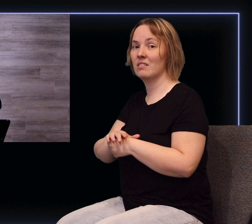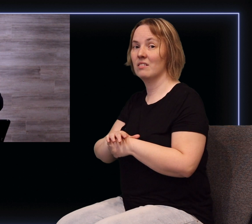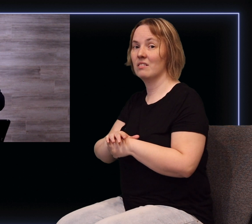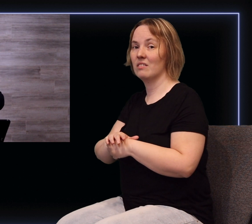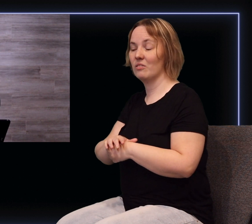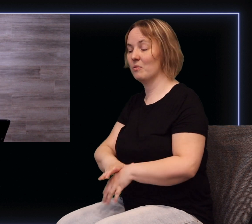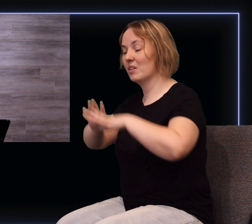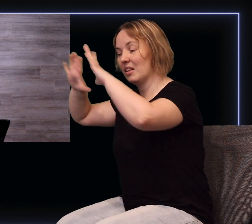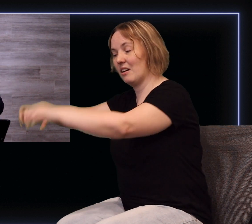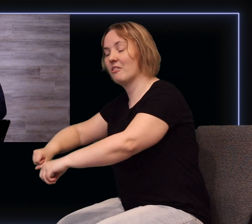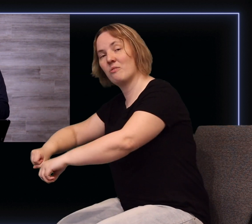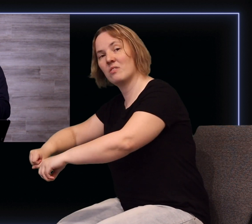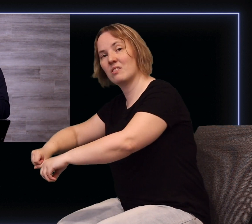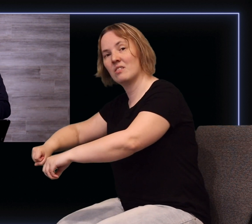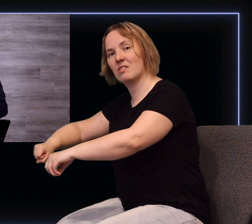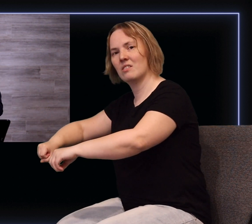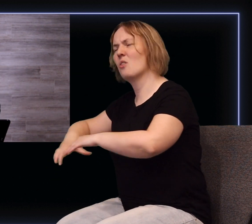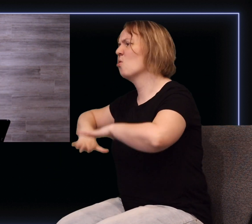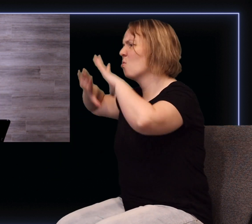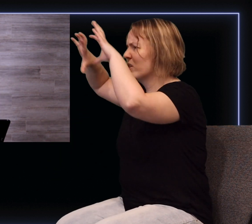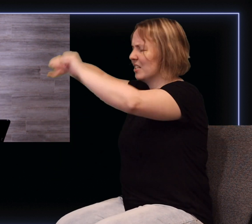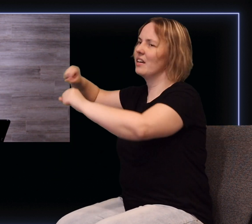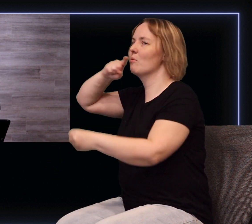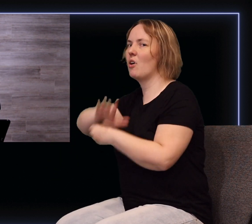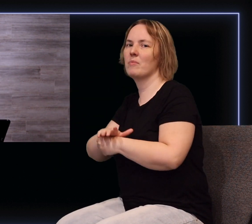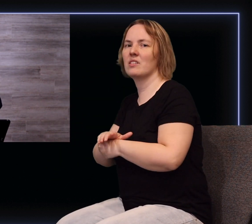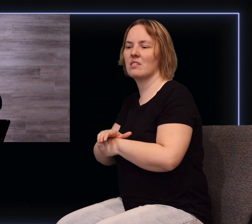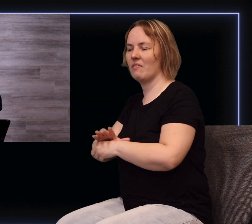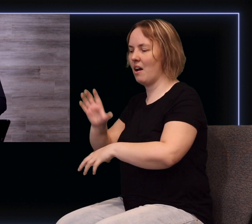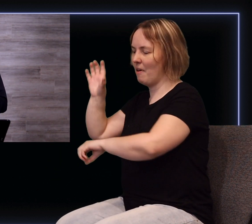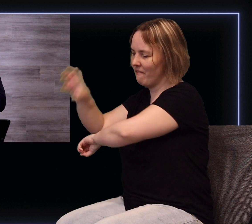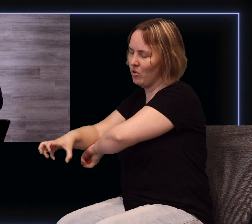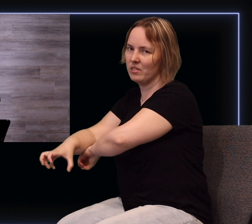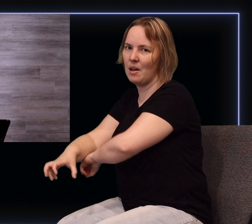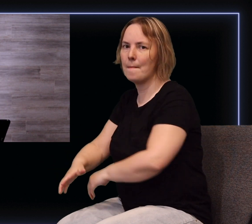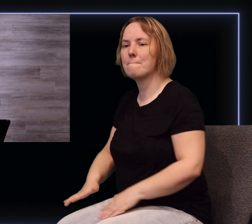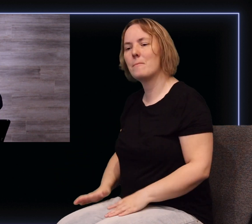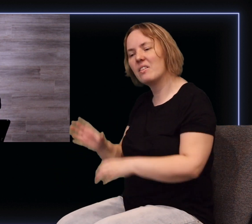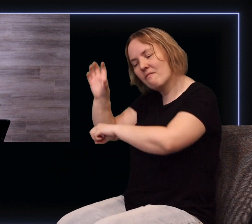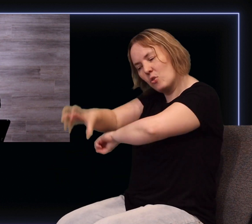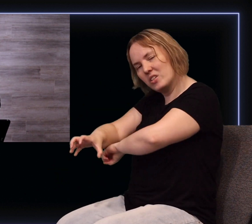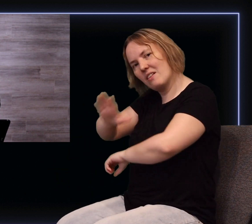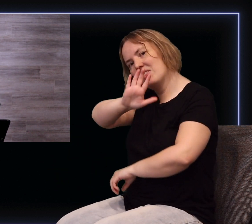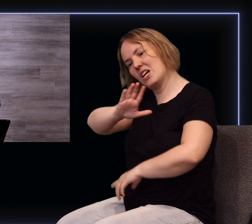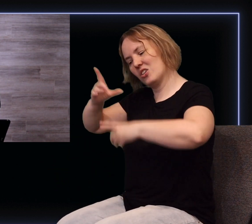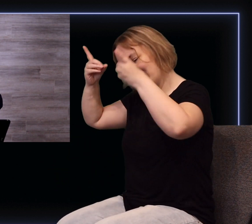will who will take the promises of God by force that is by the force of their decision the Lord is